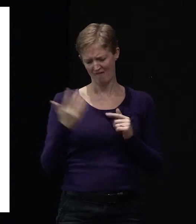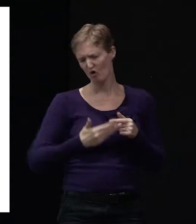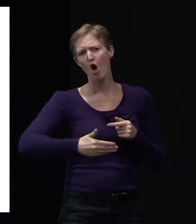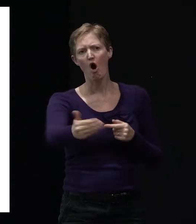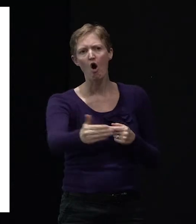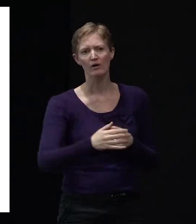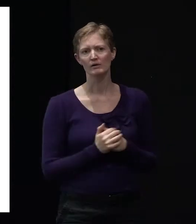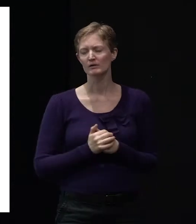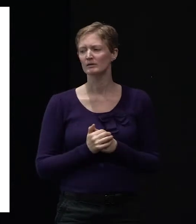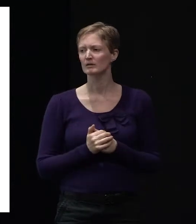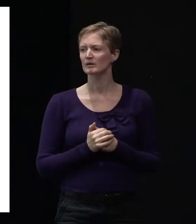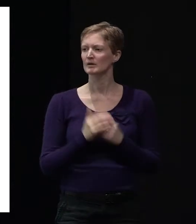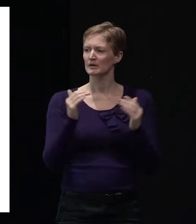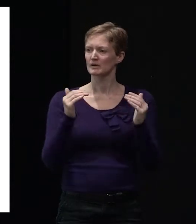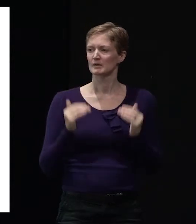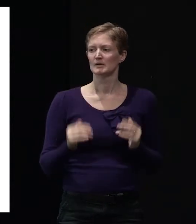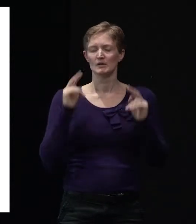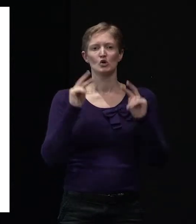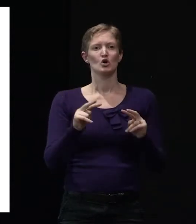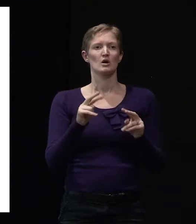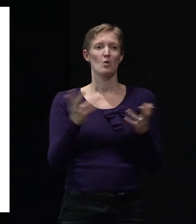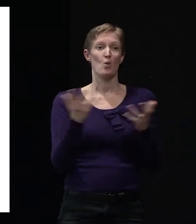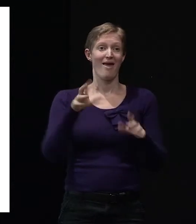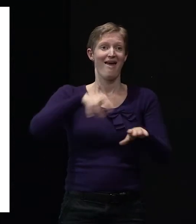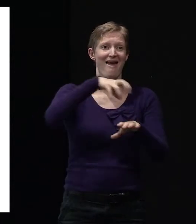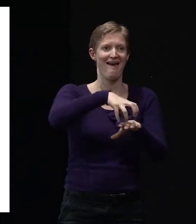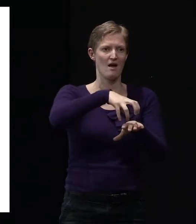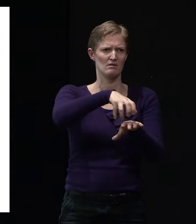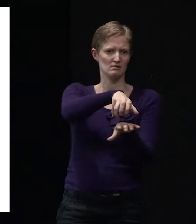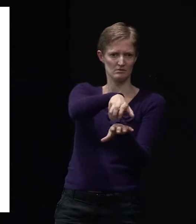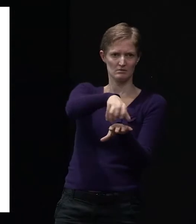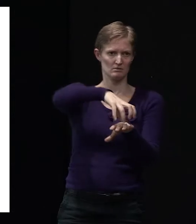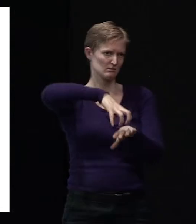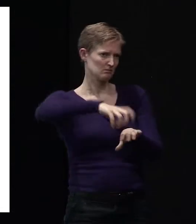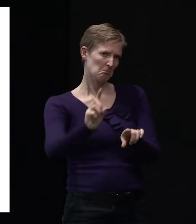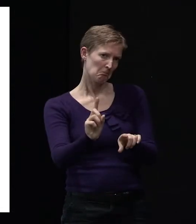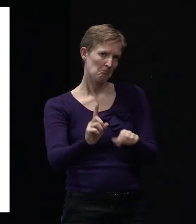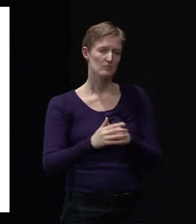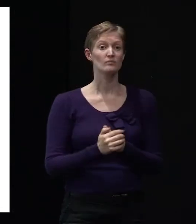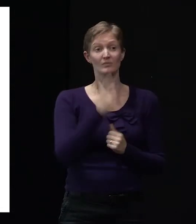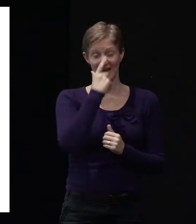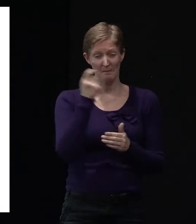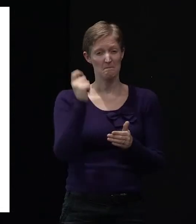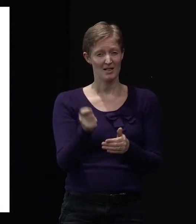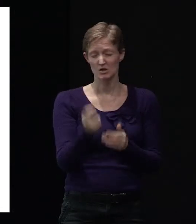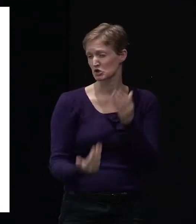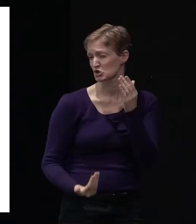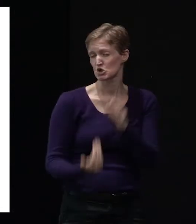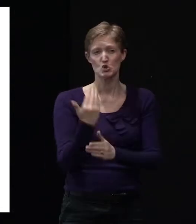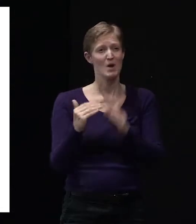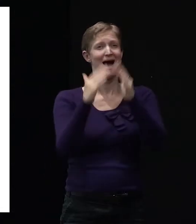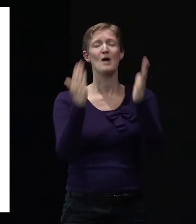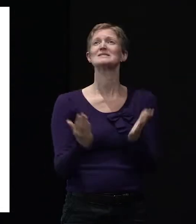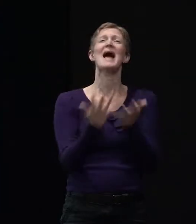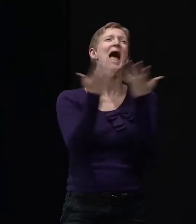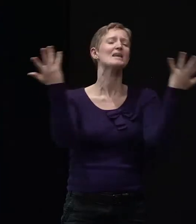Look at the sort of location and orientation. It's absolutely possible to build a brand new house house in New Zealand